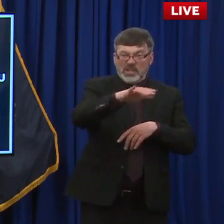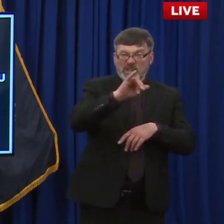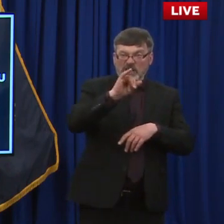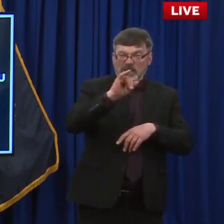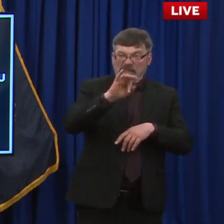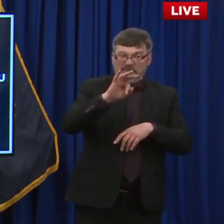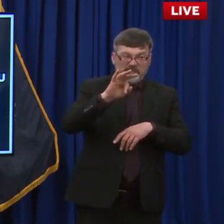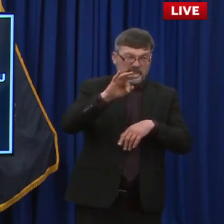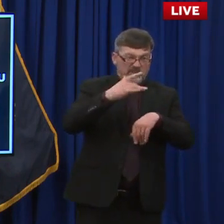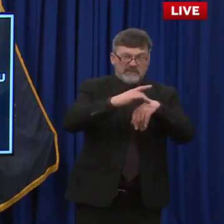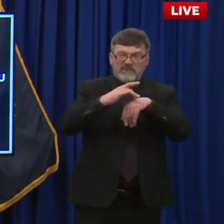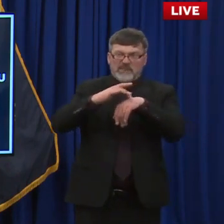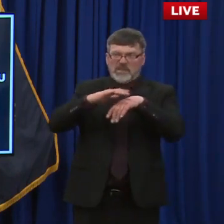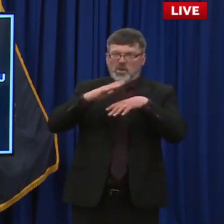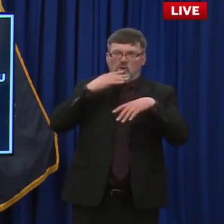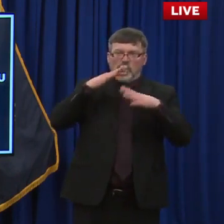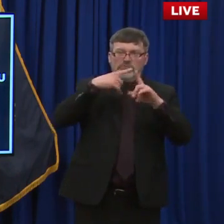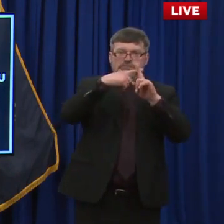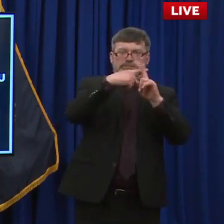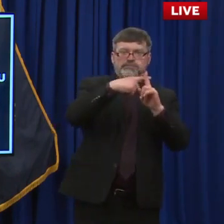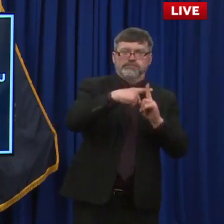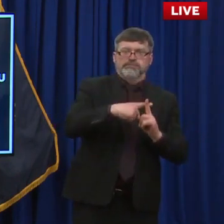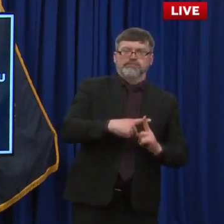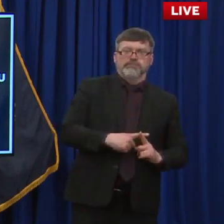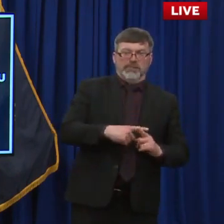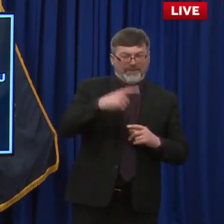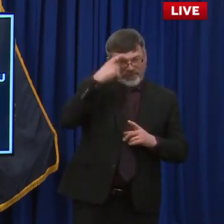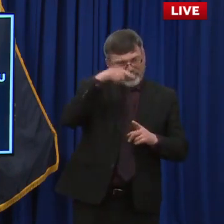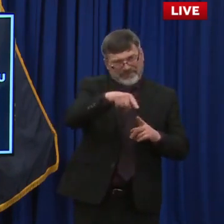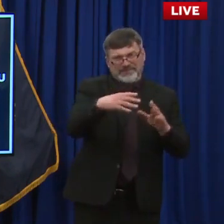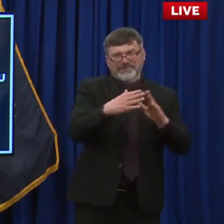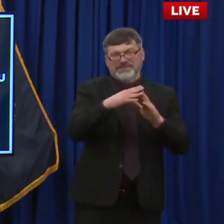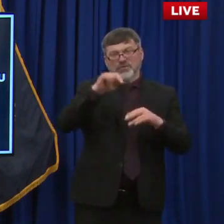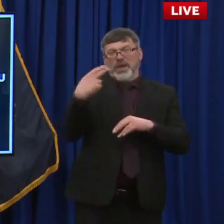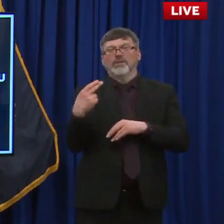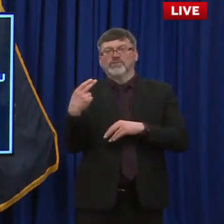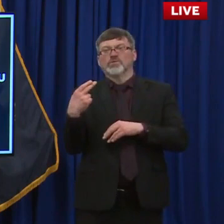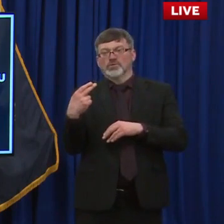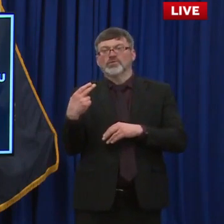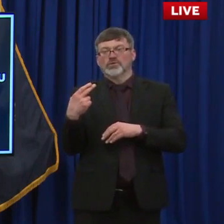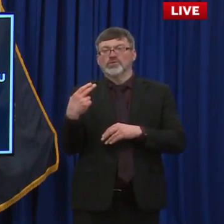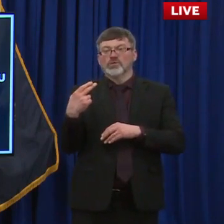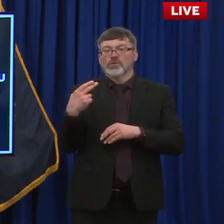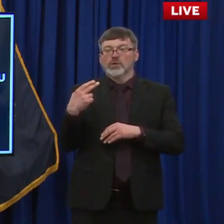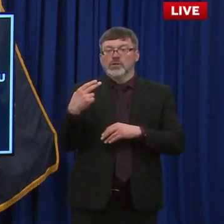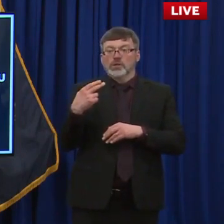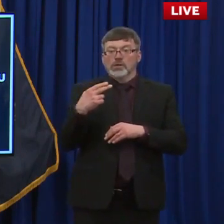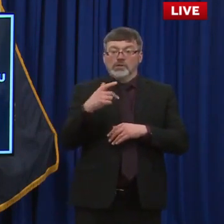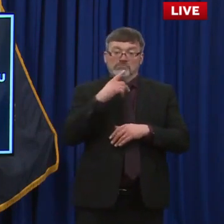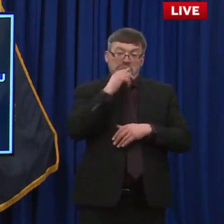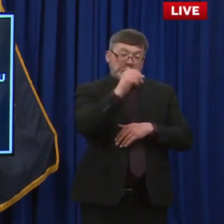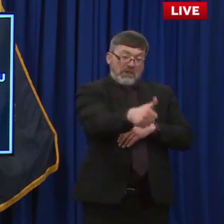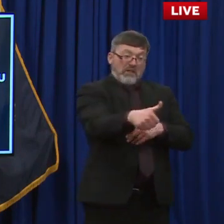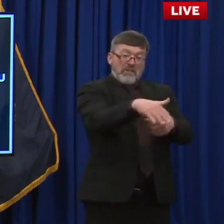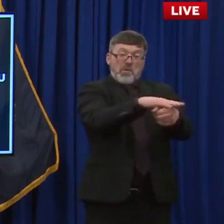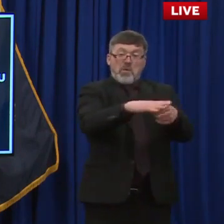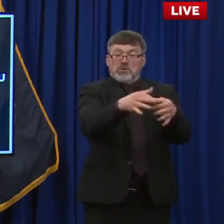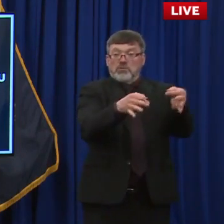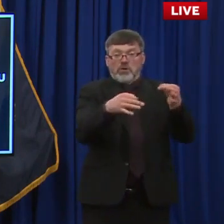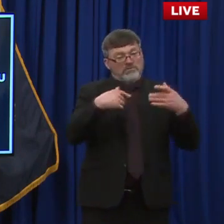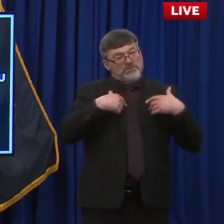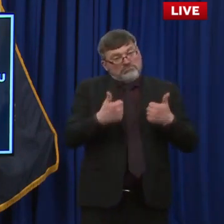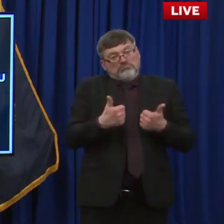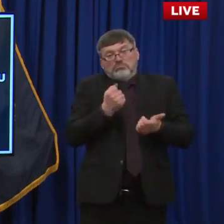this is a huge win for southern New Hampshire. But the town has local control, right? I'm a local control guy and the planning board has to agree to it. I know there's a few